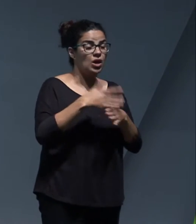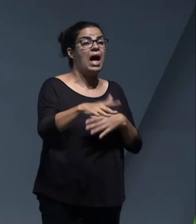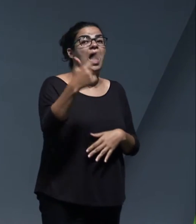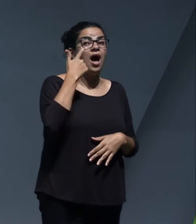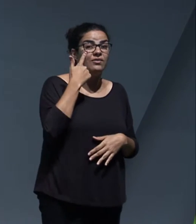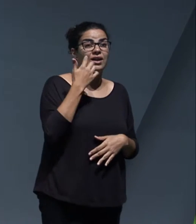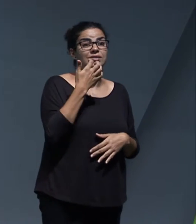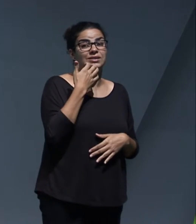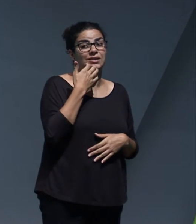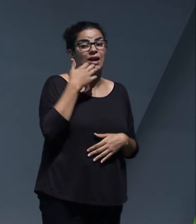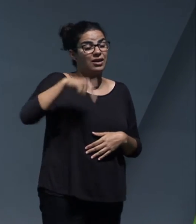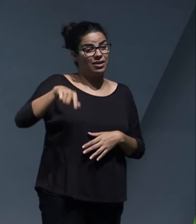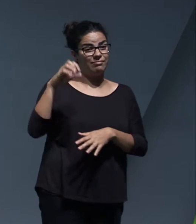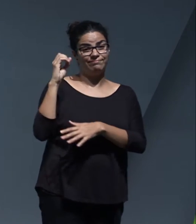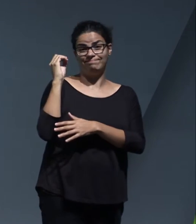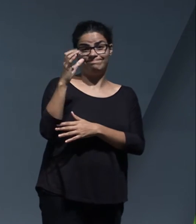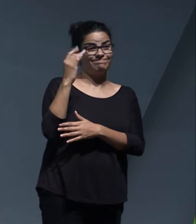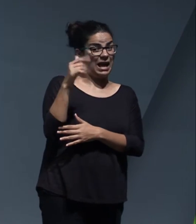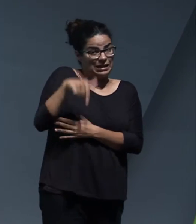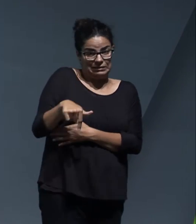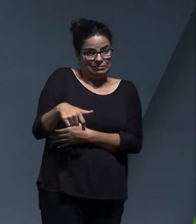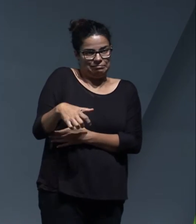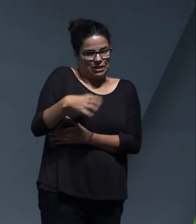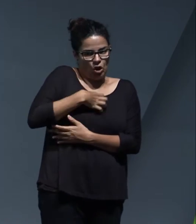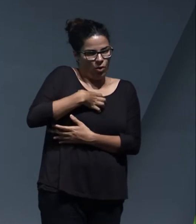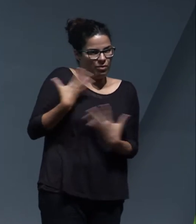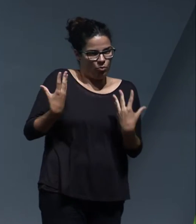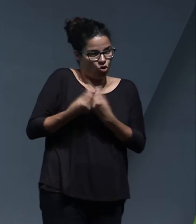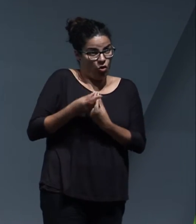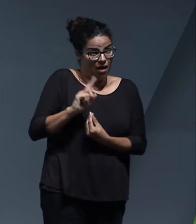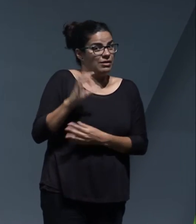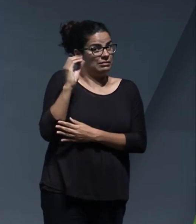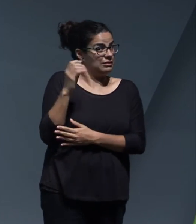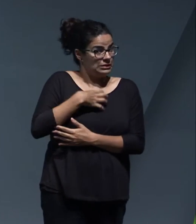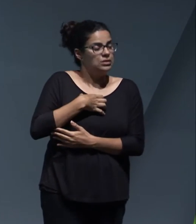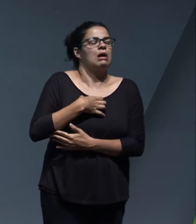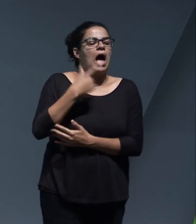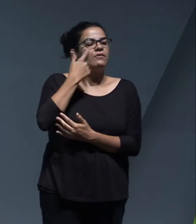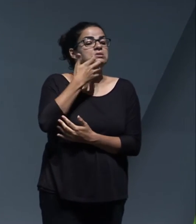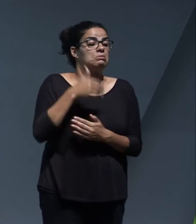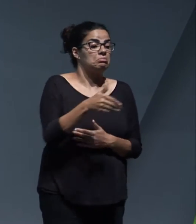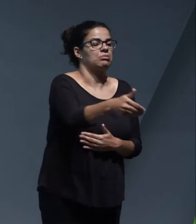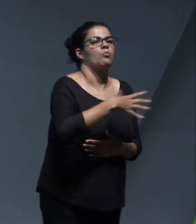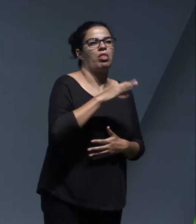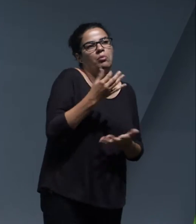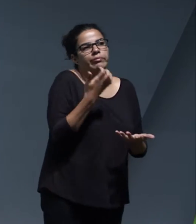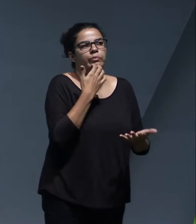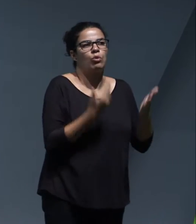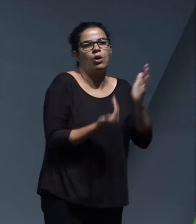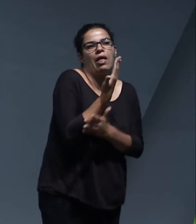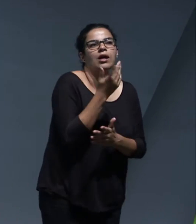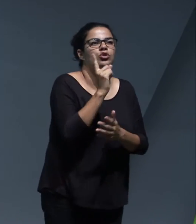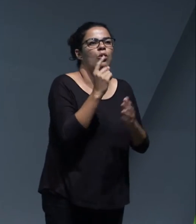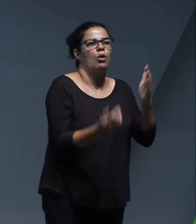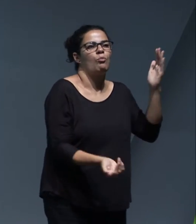if we can consider the presentations that haven't been given. maybe we can organise a workshop